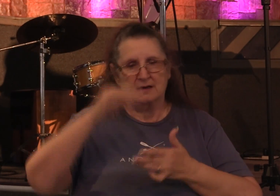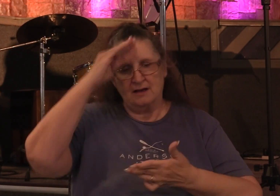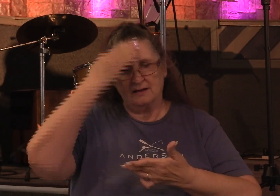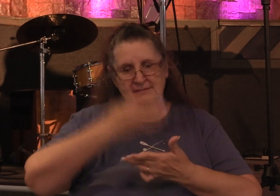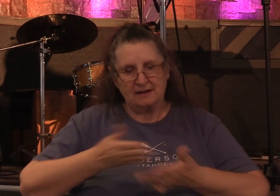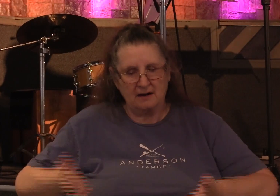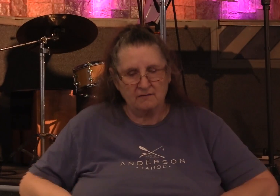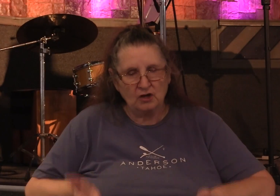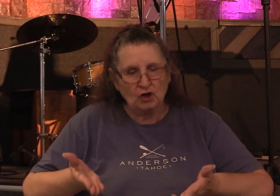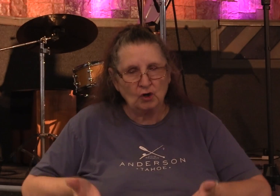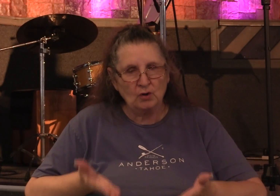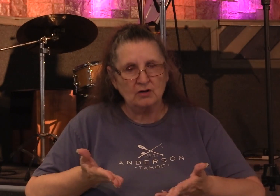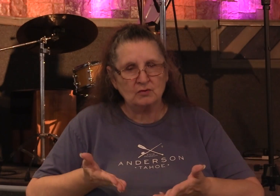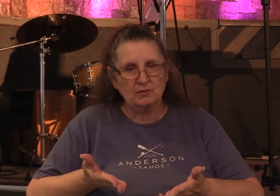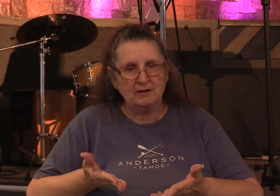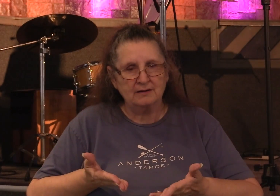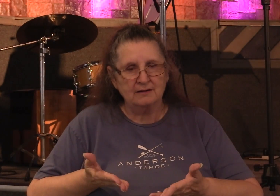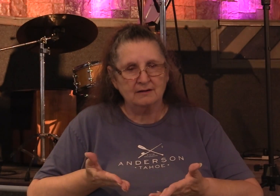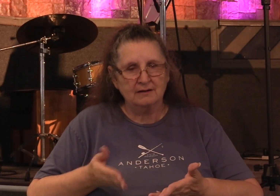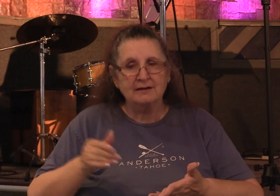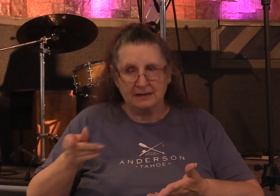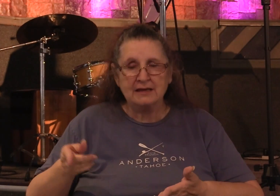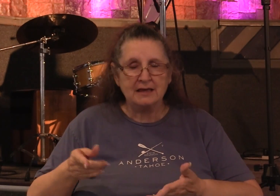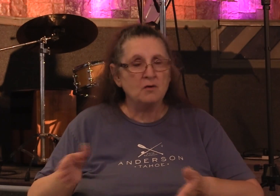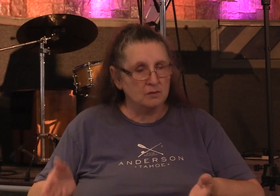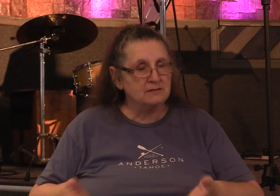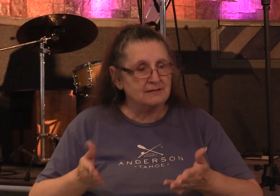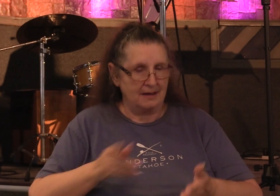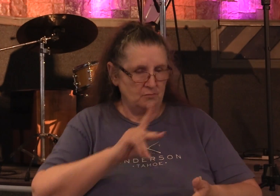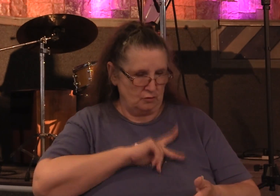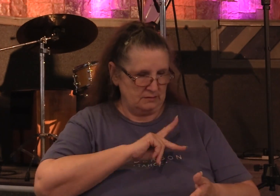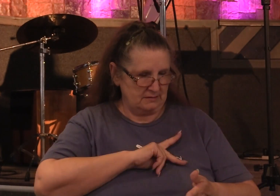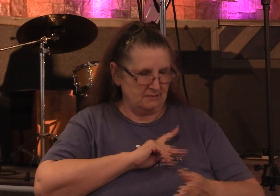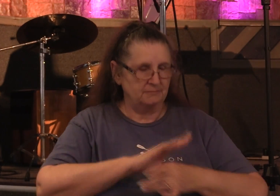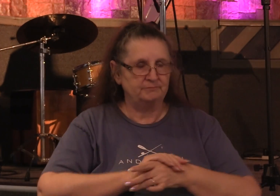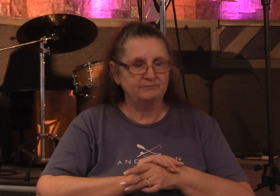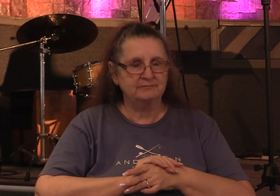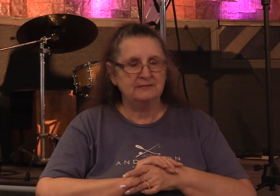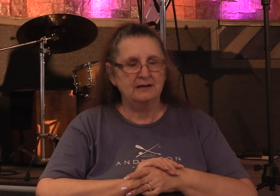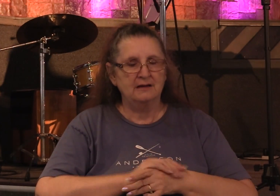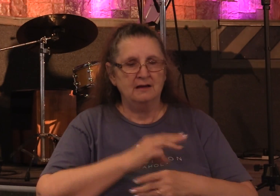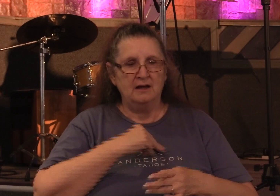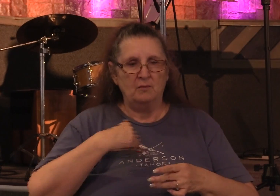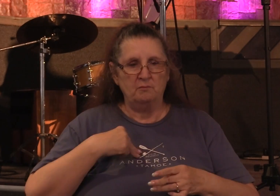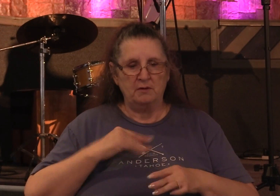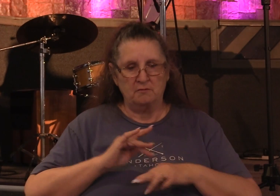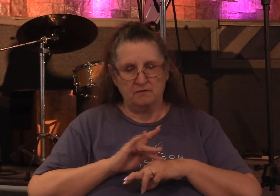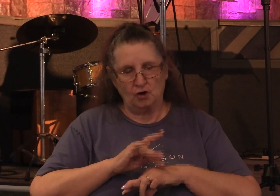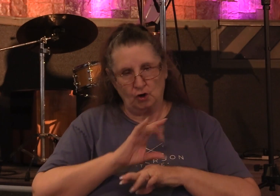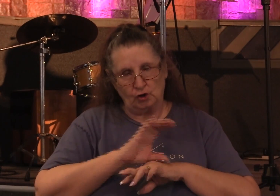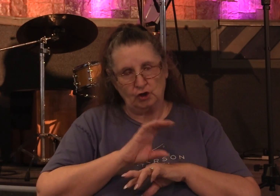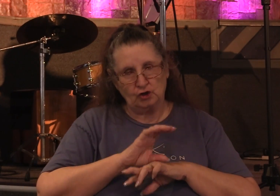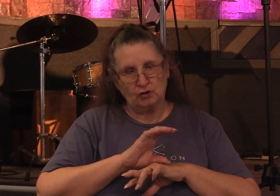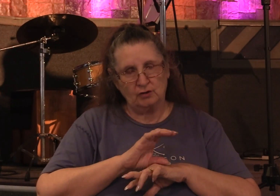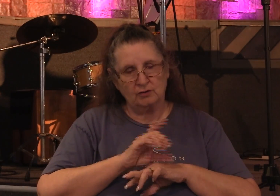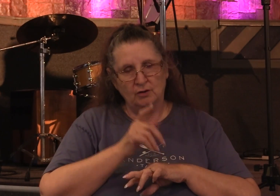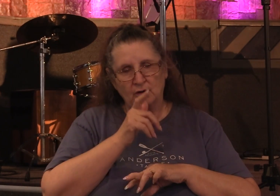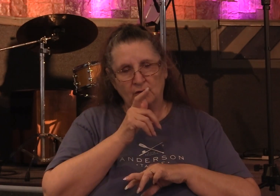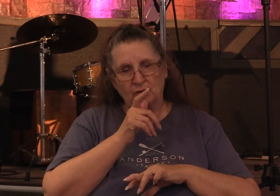and that's what Barnabas was. A member of the early church who was known